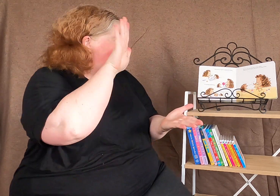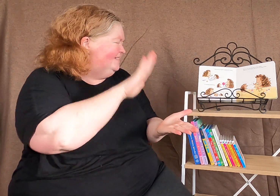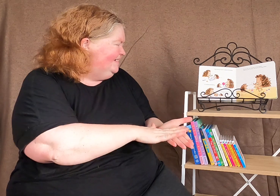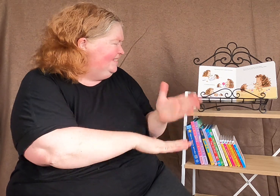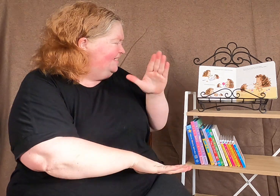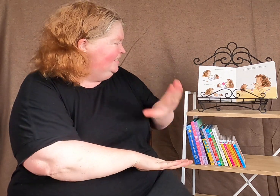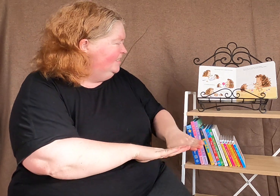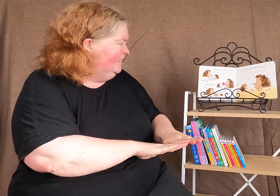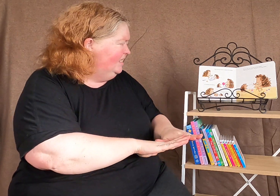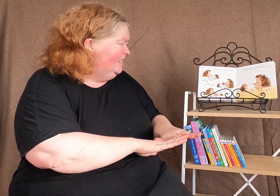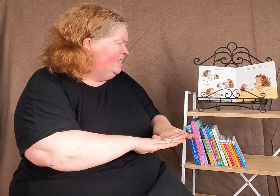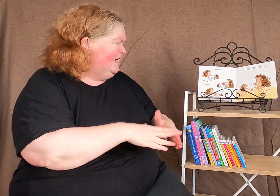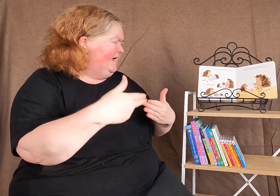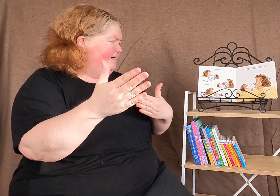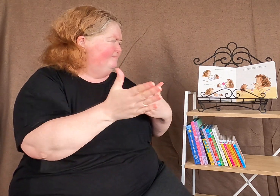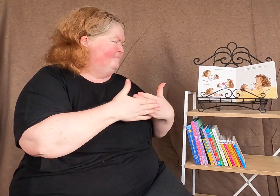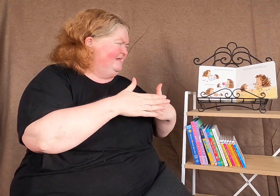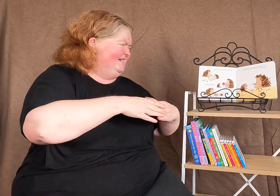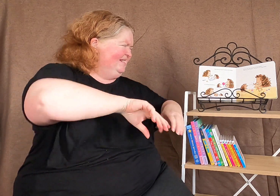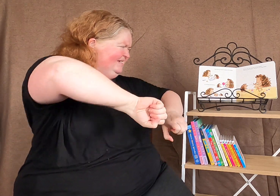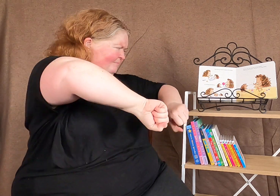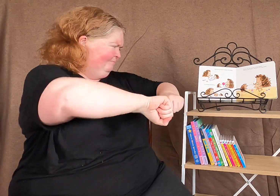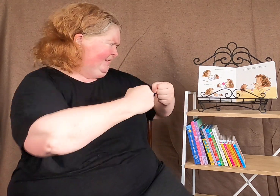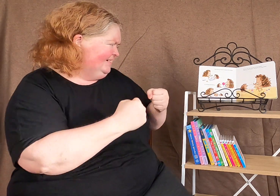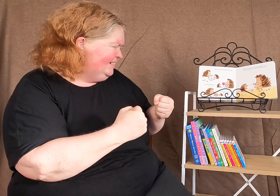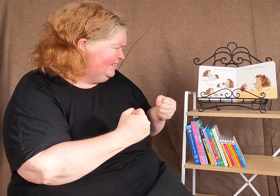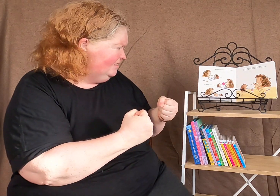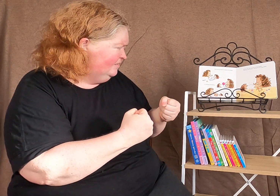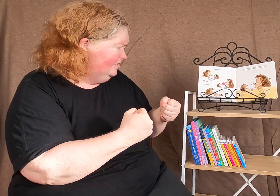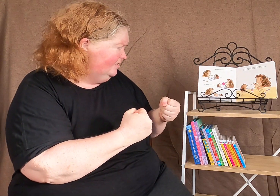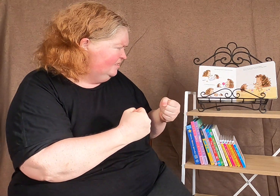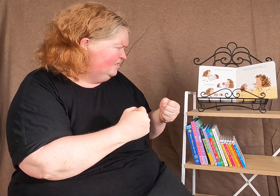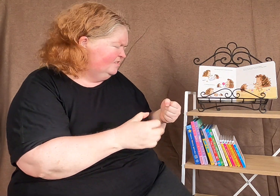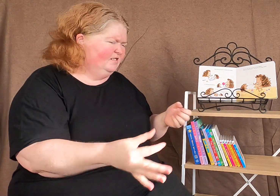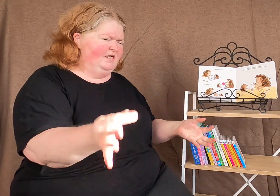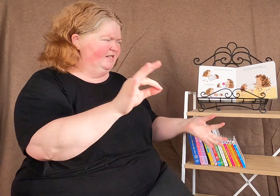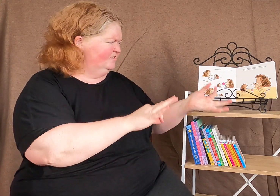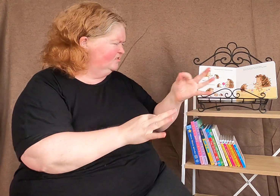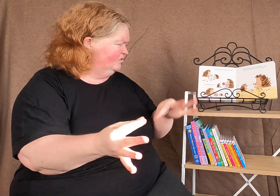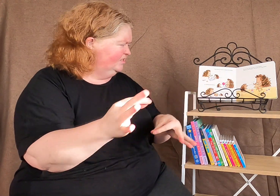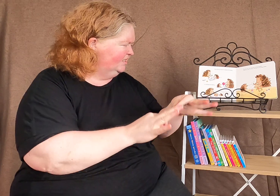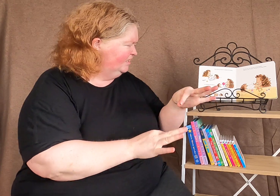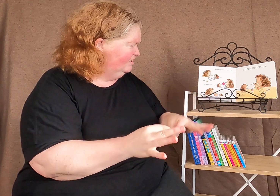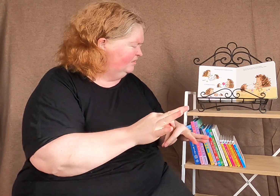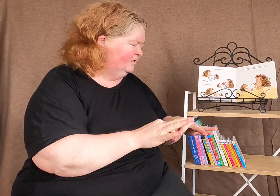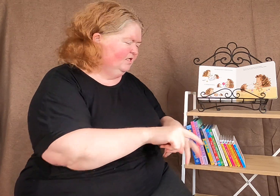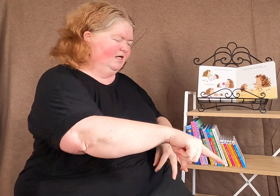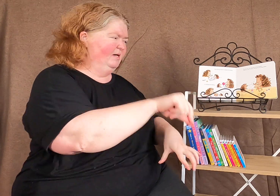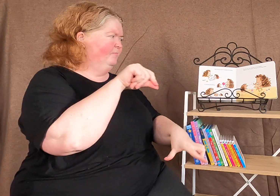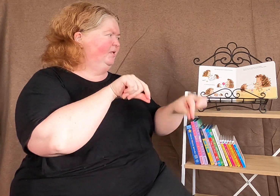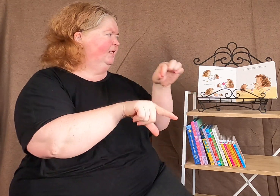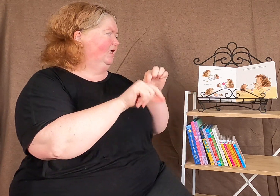sticking, and mending and mending and bending and sorting and picking.